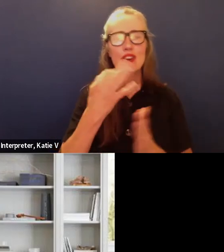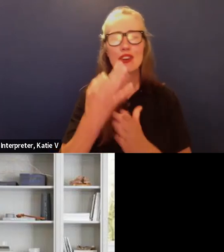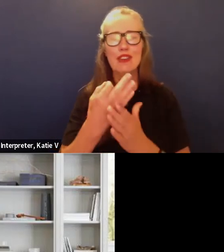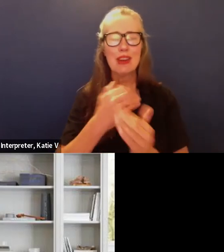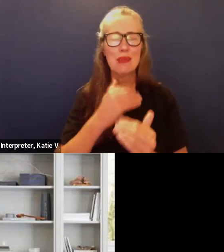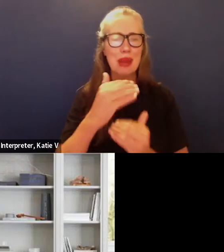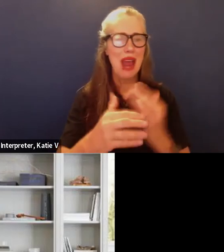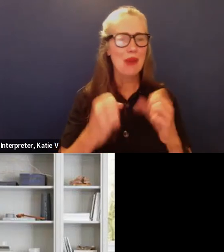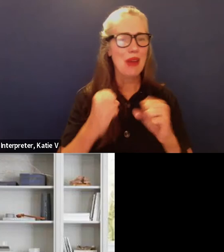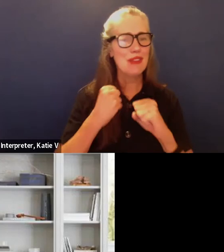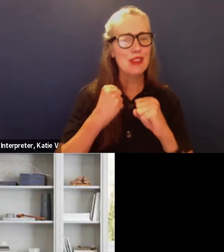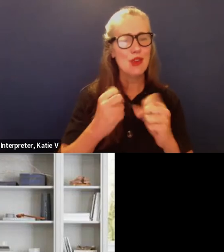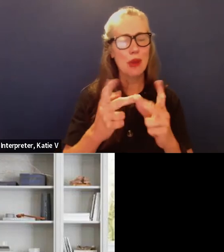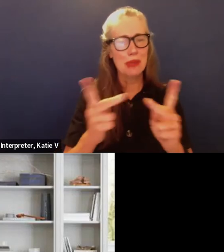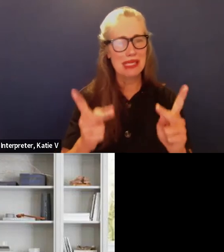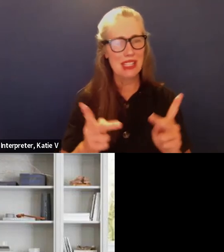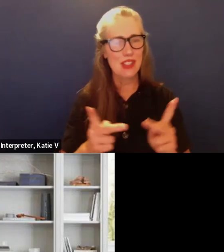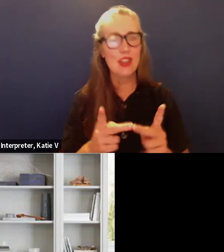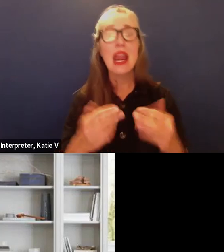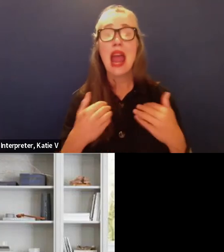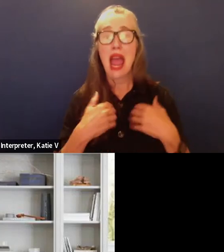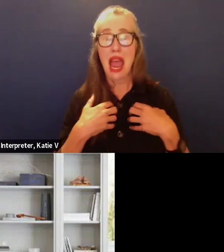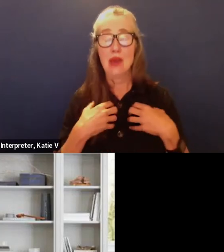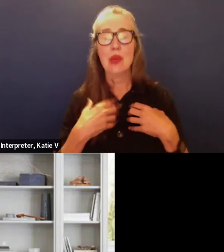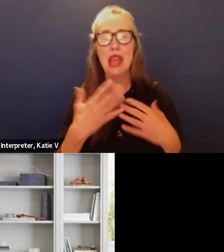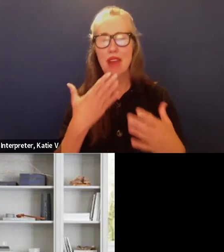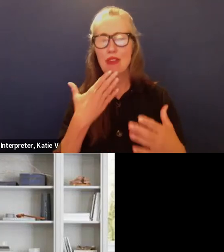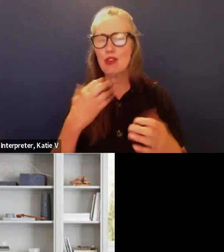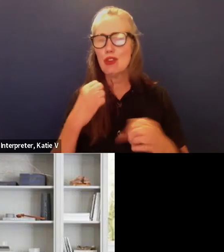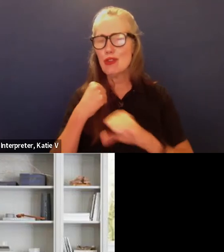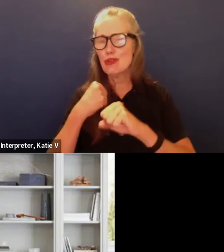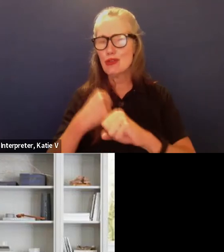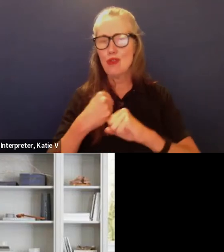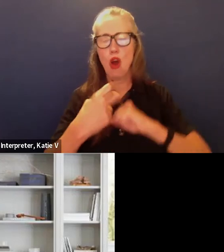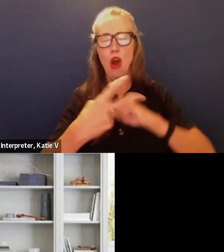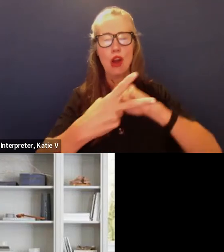positions and we do have strong reserves next slide please